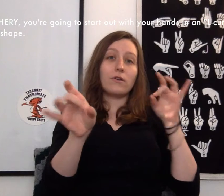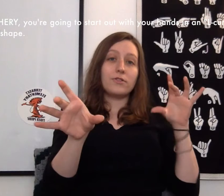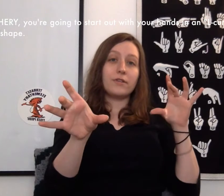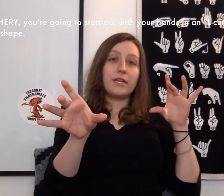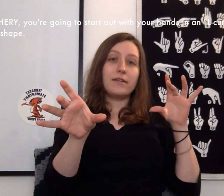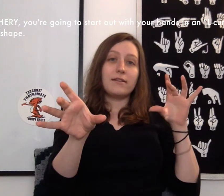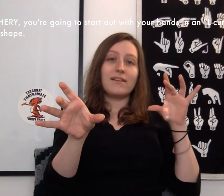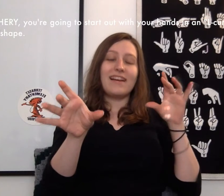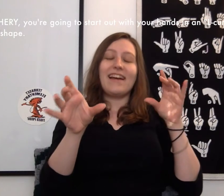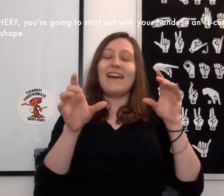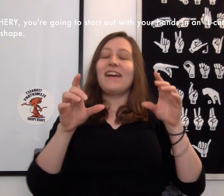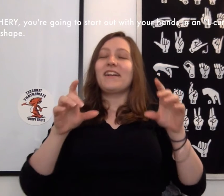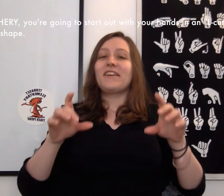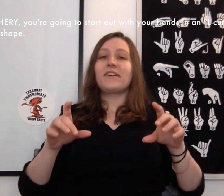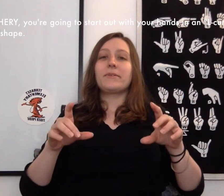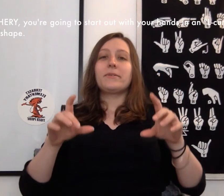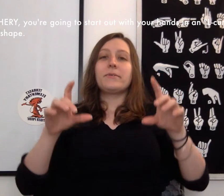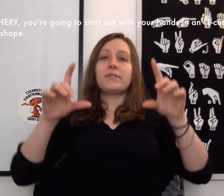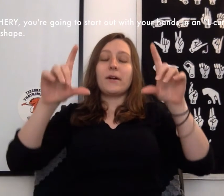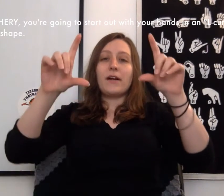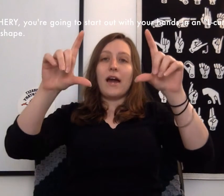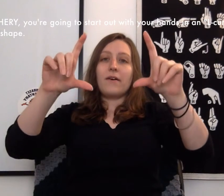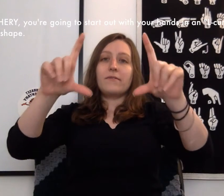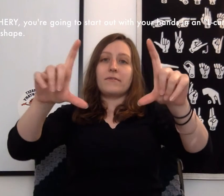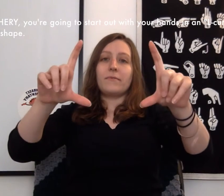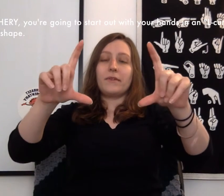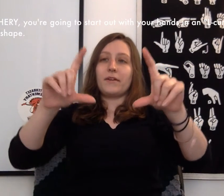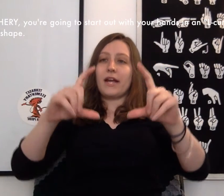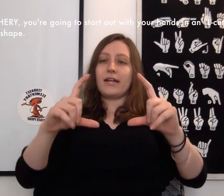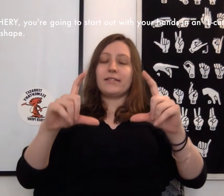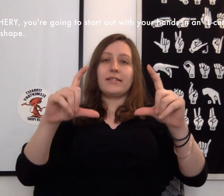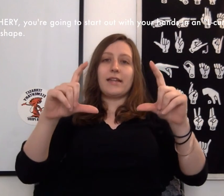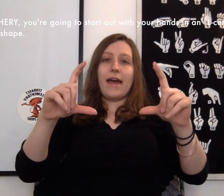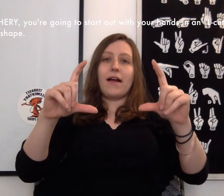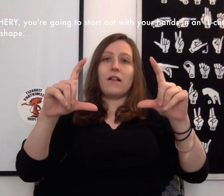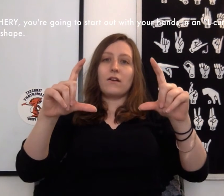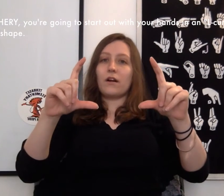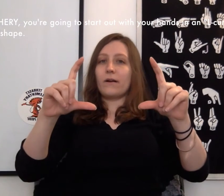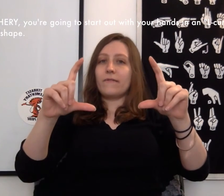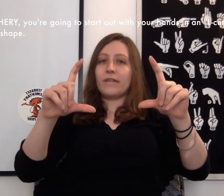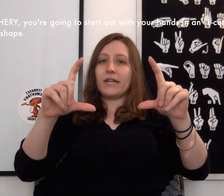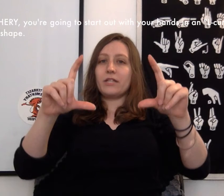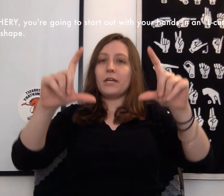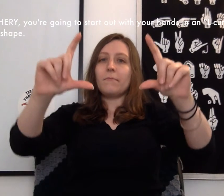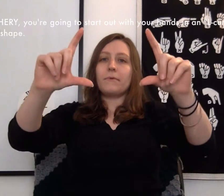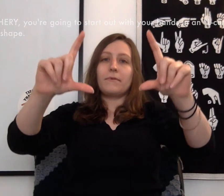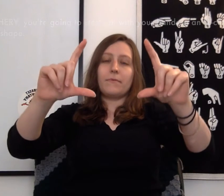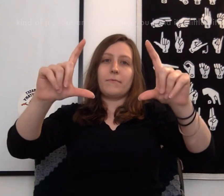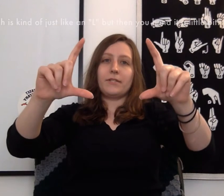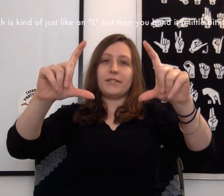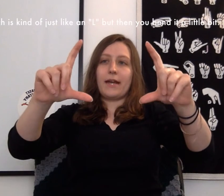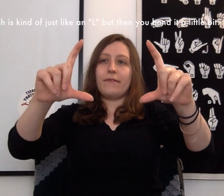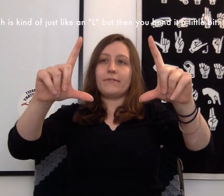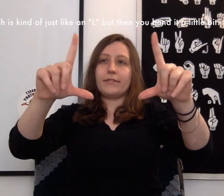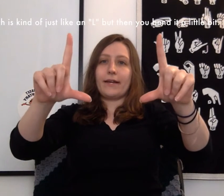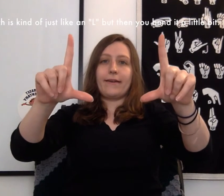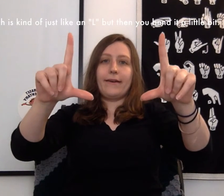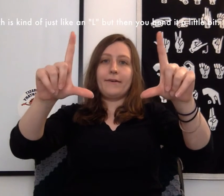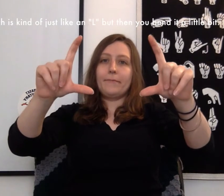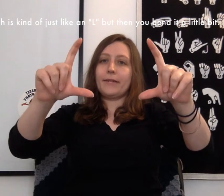Archery. You're going to start out with your hands in an L curved handshape, which is kind of just like an L, but